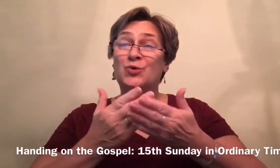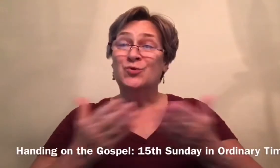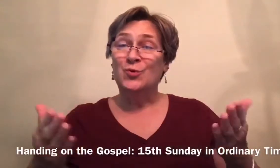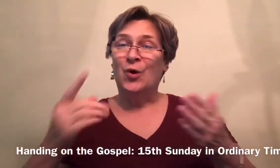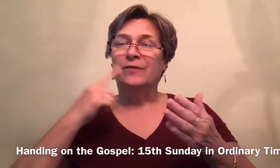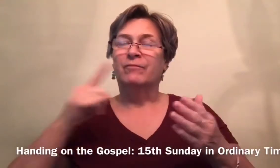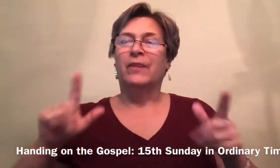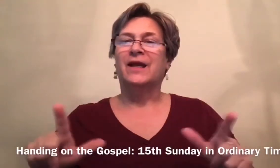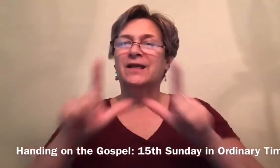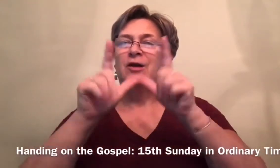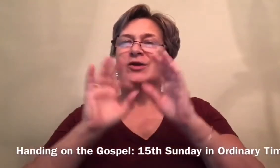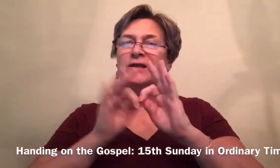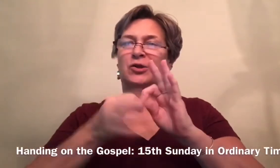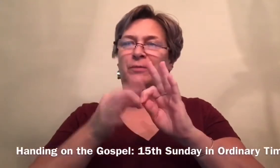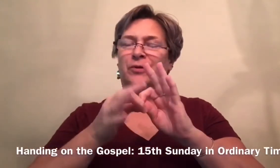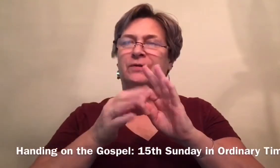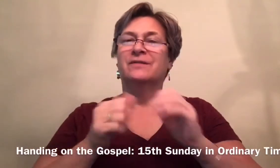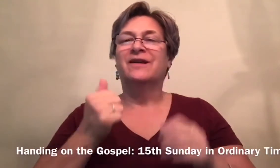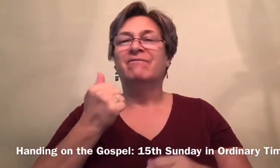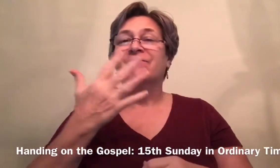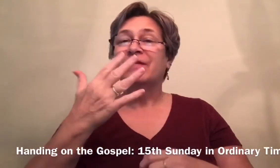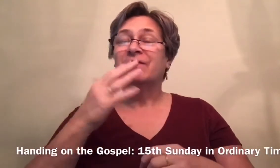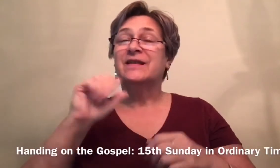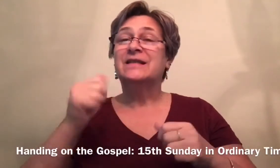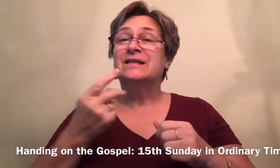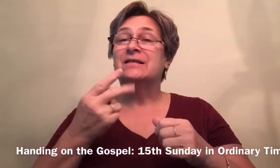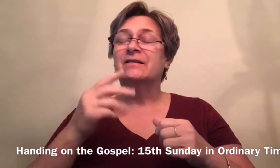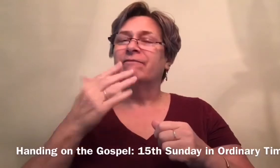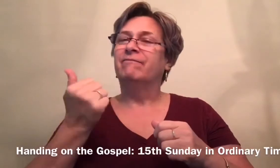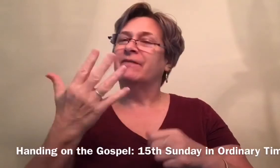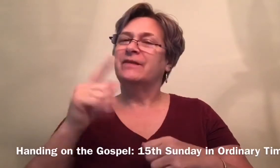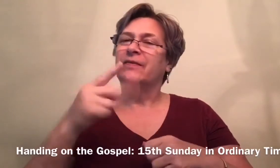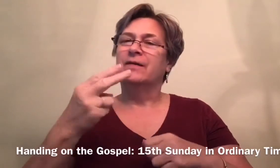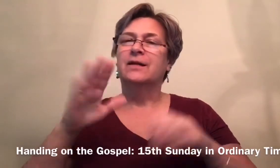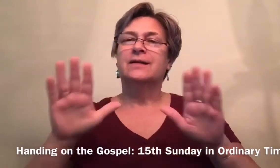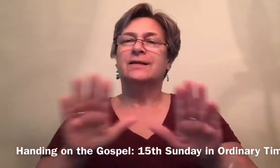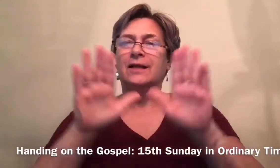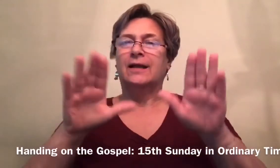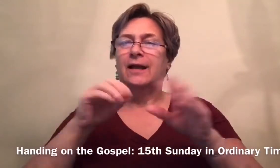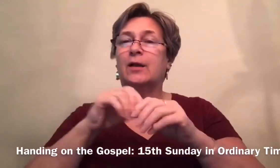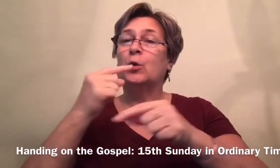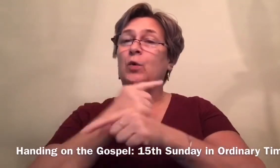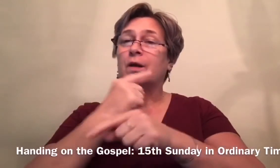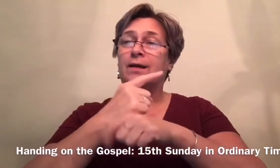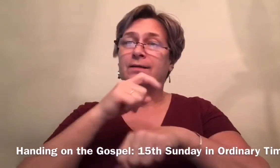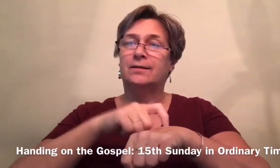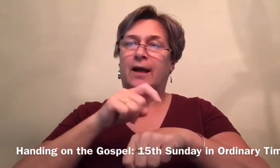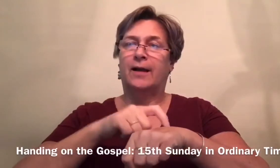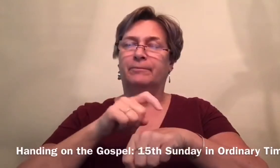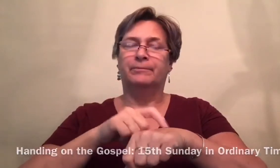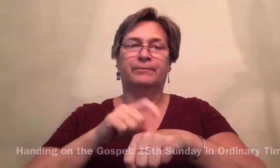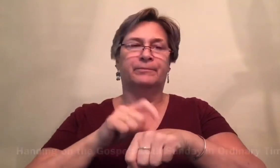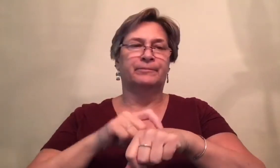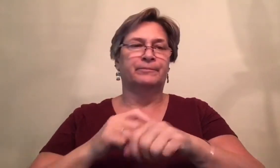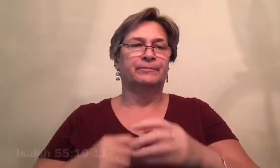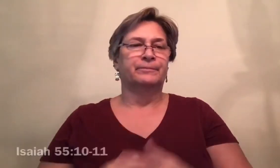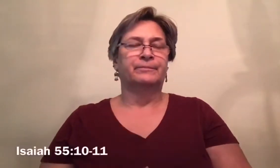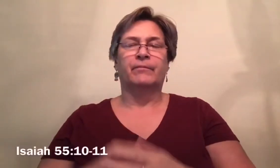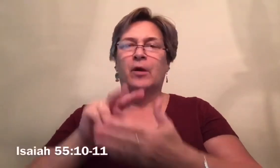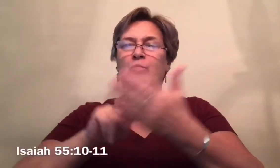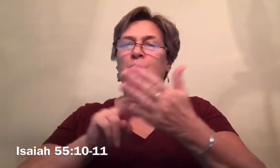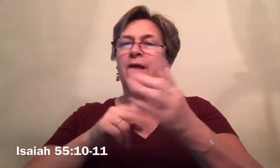This is a resource for our liturgical interpreters for the 15th Sunday in Ordinary Time.